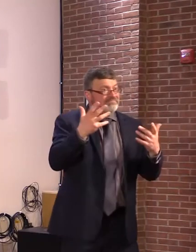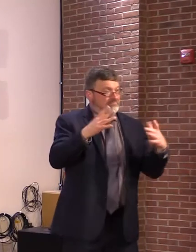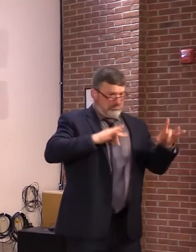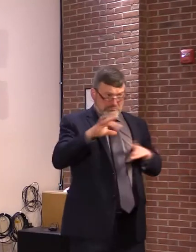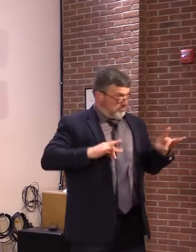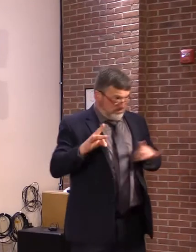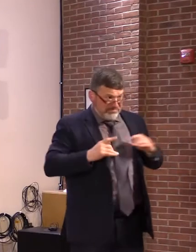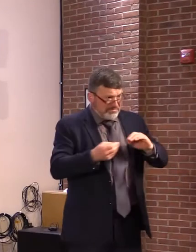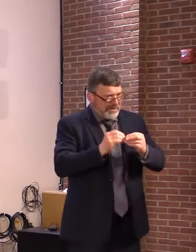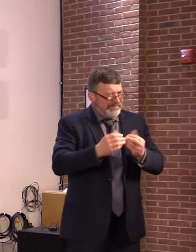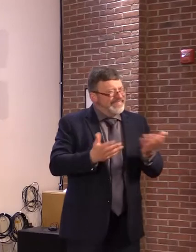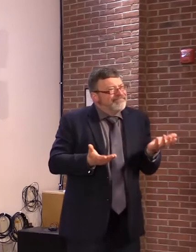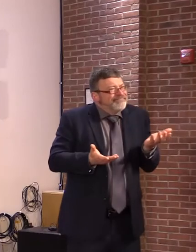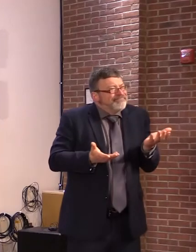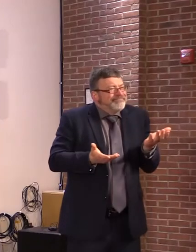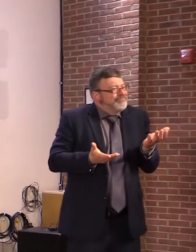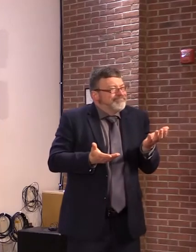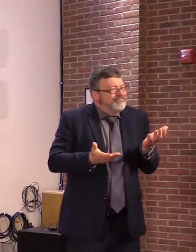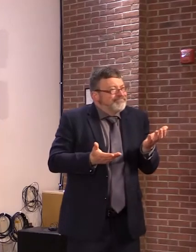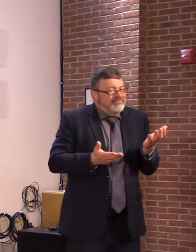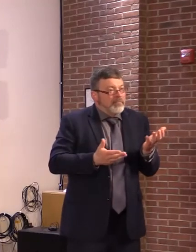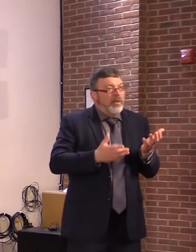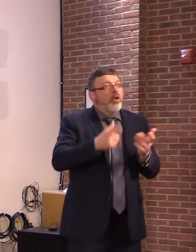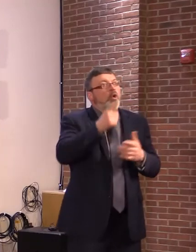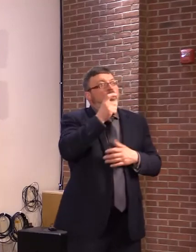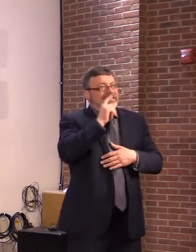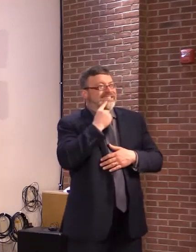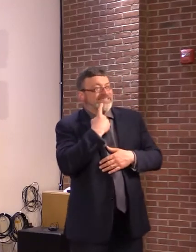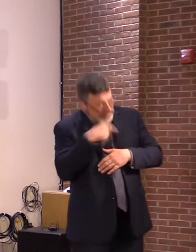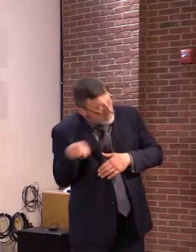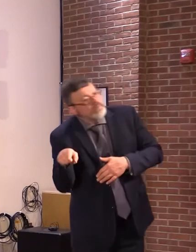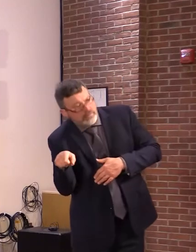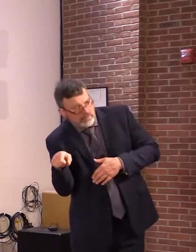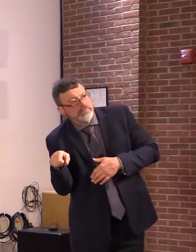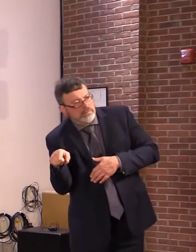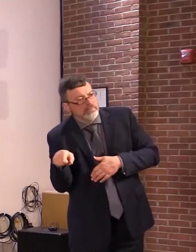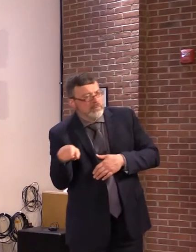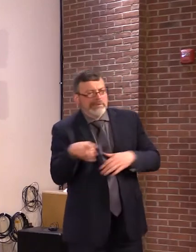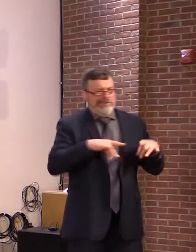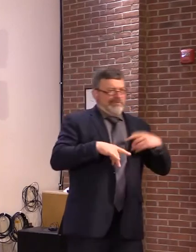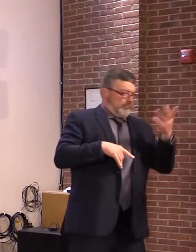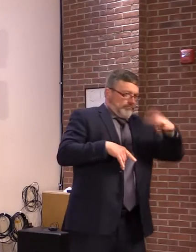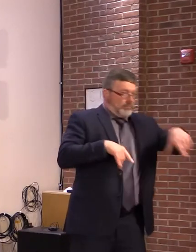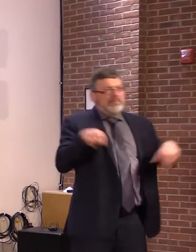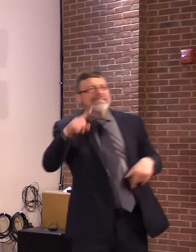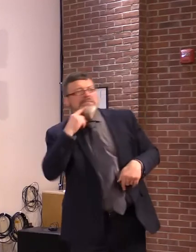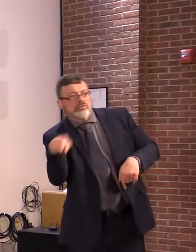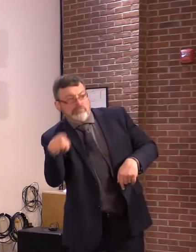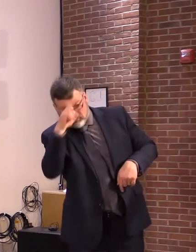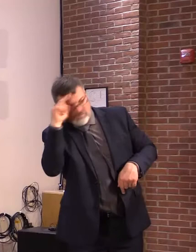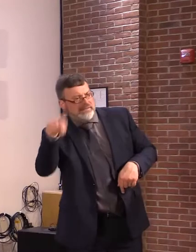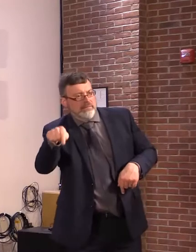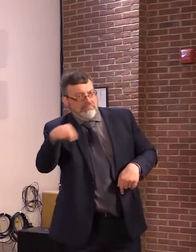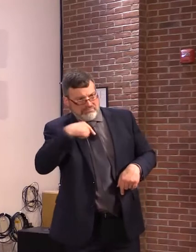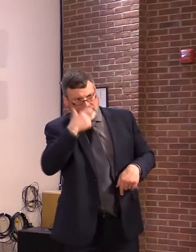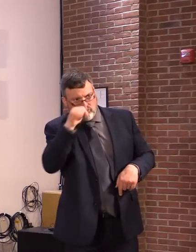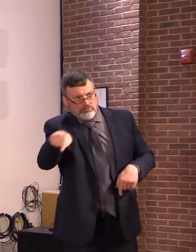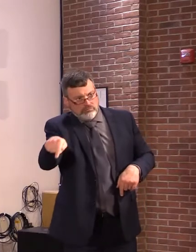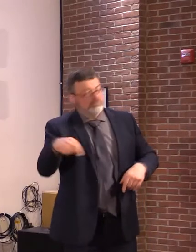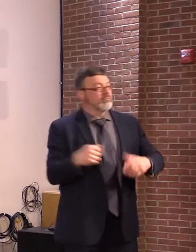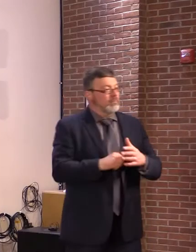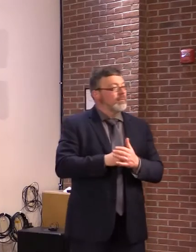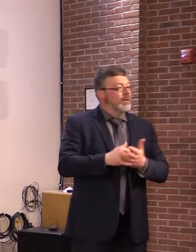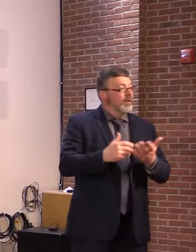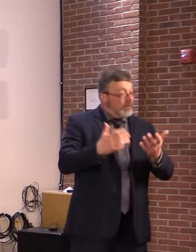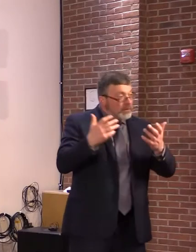main concern when it comes to COVID. The health department will continue to collect, analyze, and respond to data in real